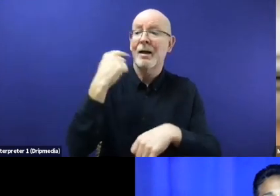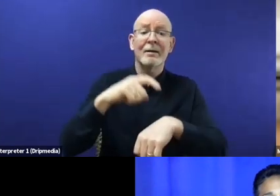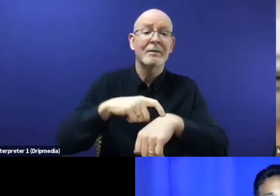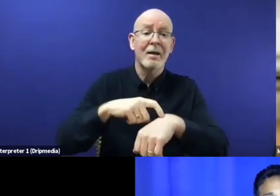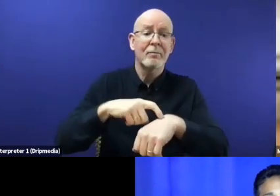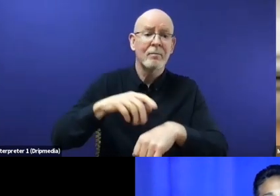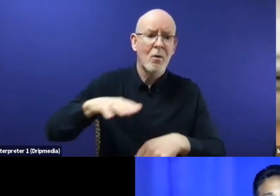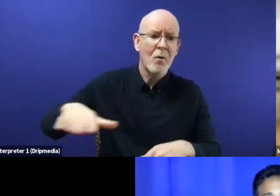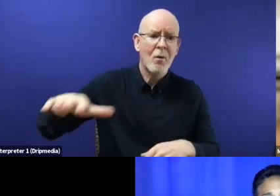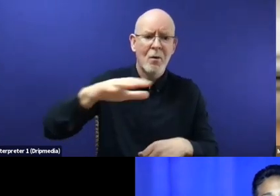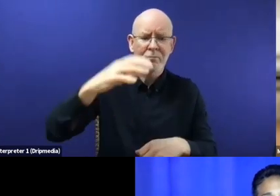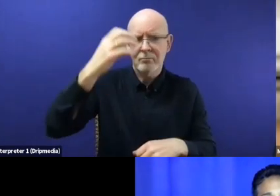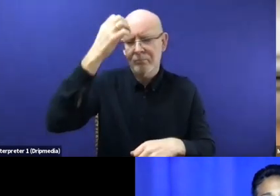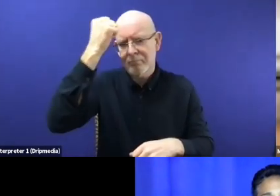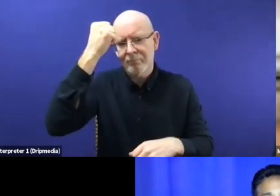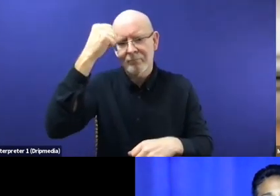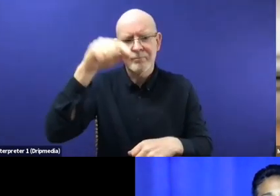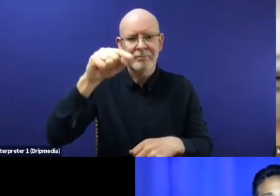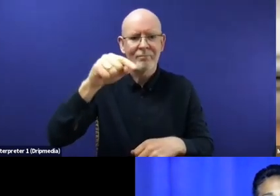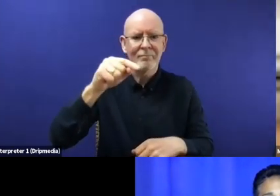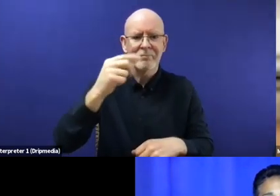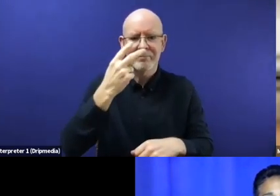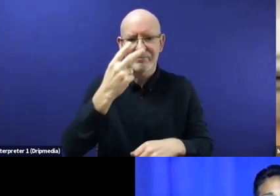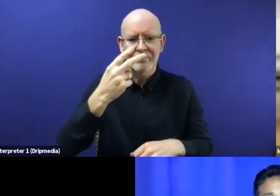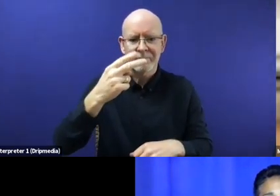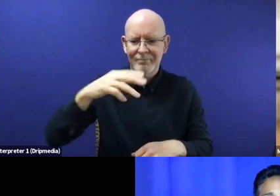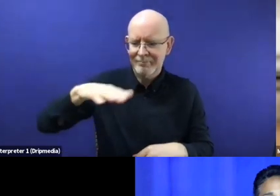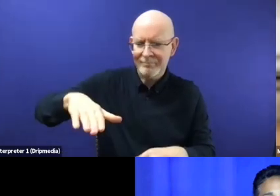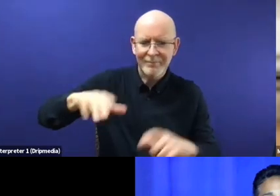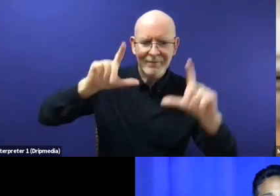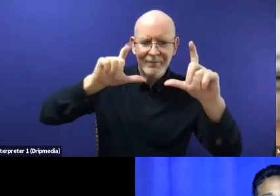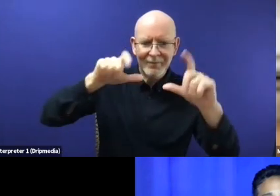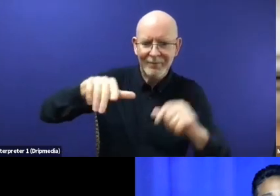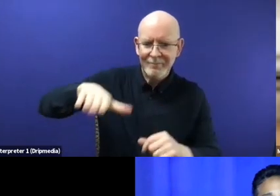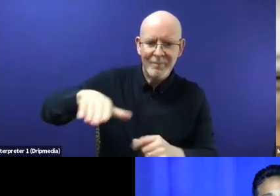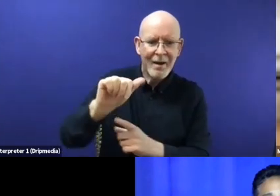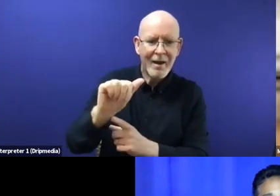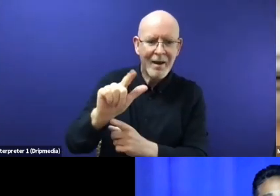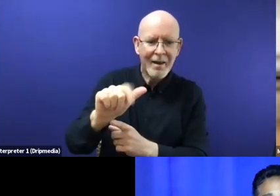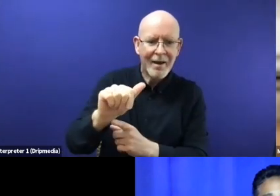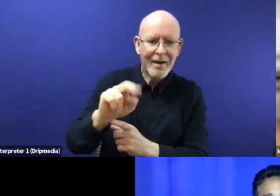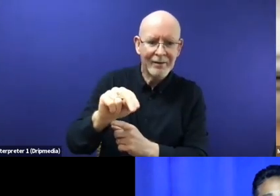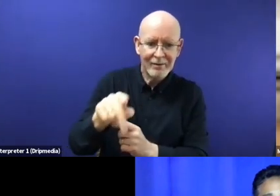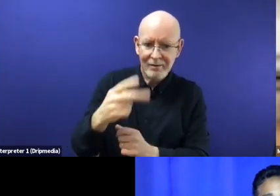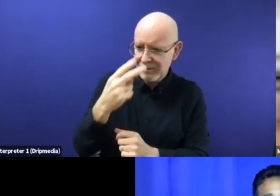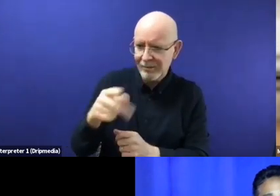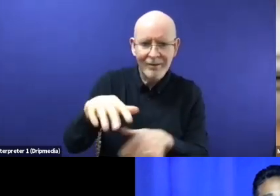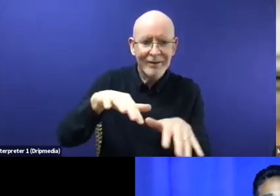at the sea how most of the EU countries that took the action immediately in opening the borders and accepting refugees and welcoming